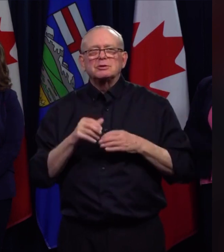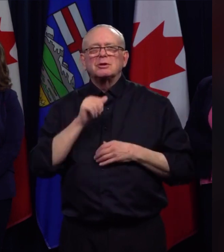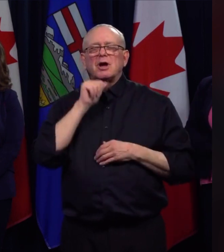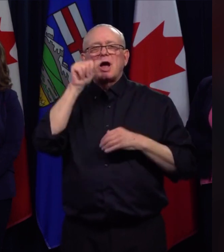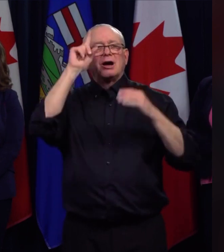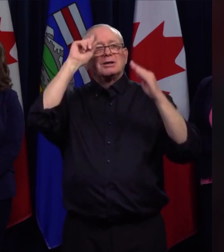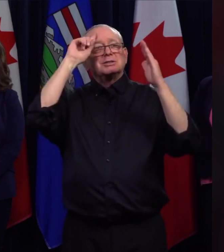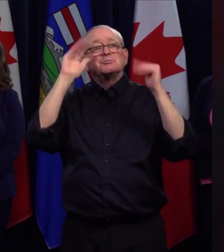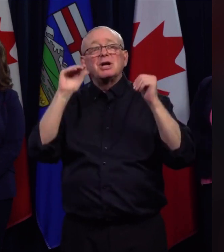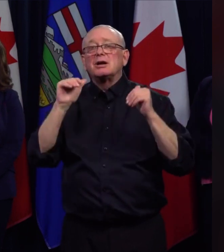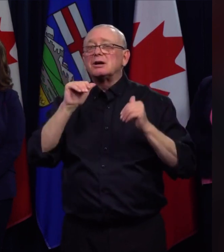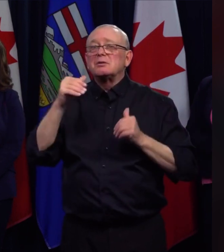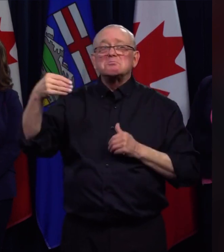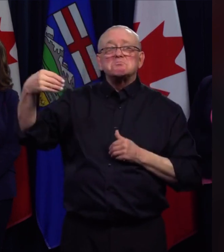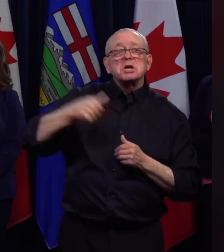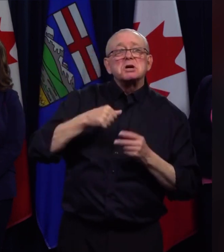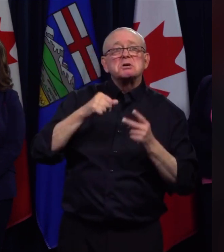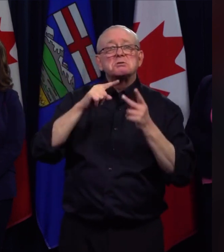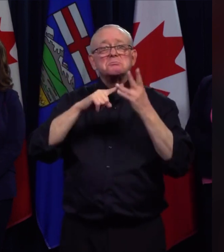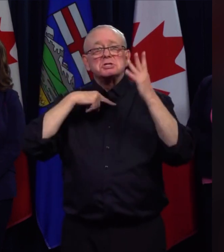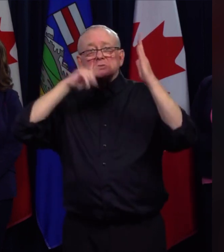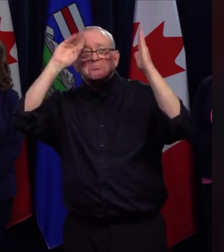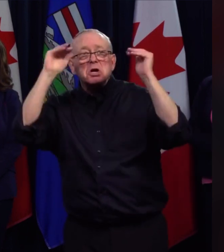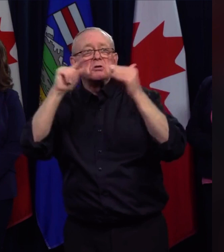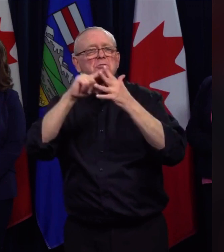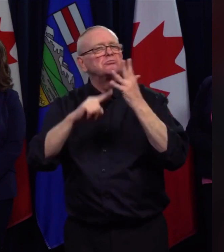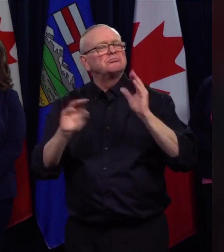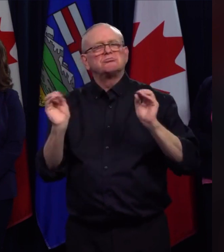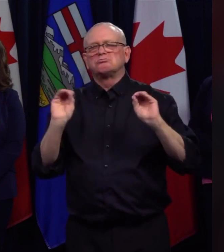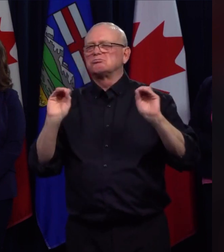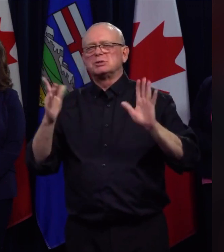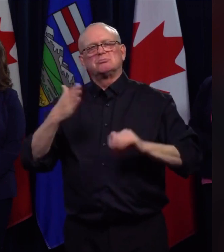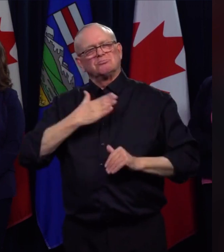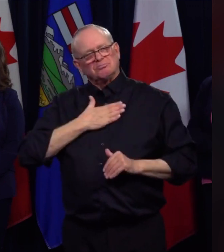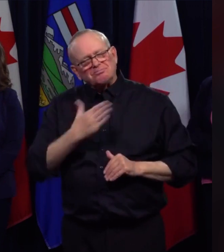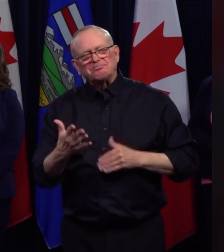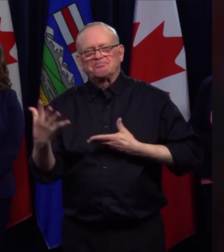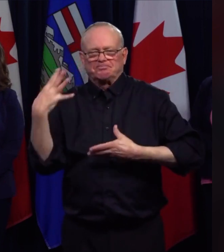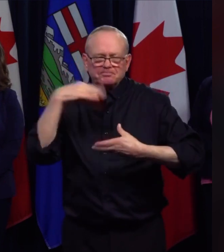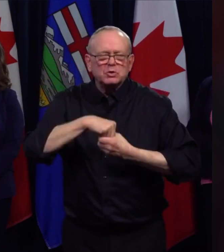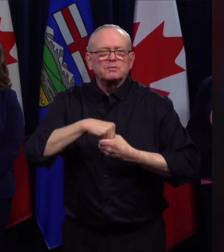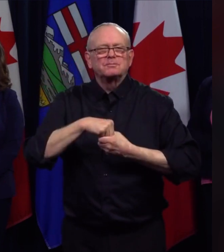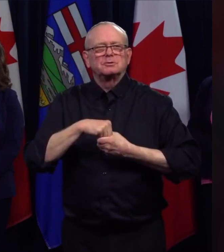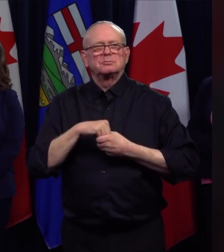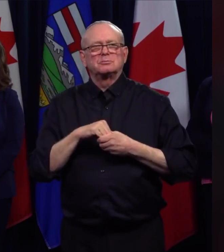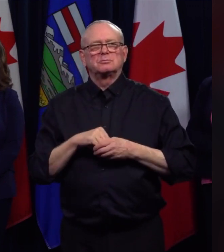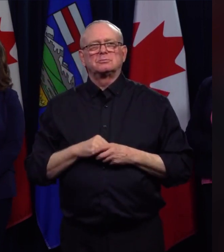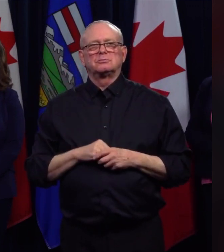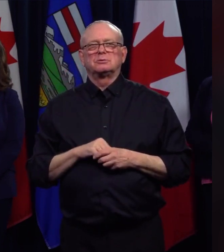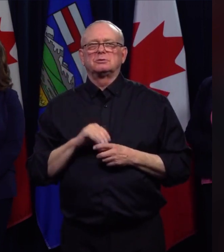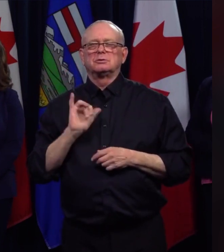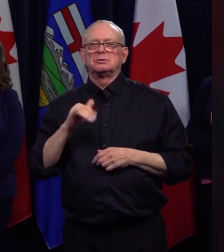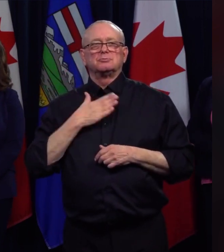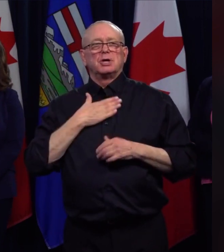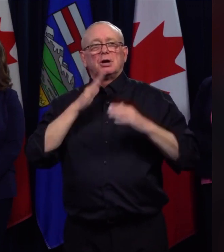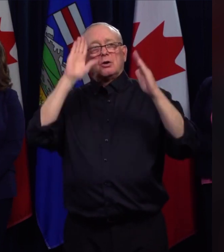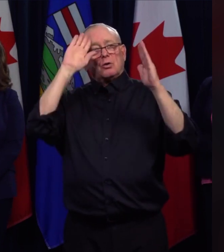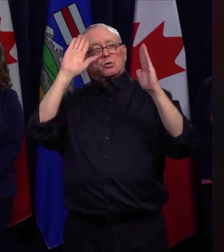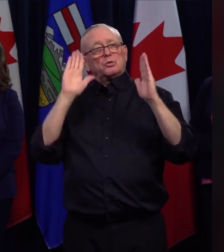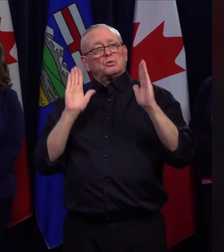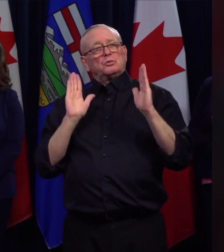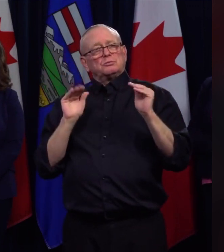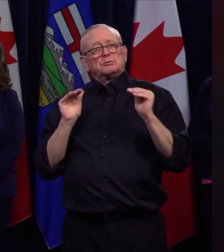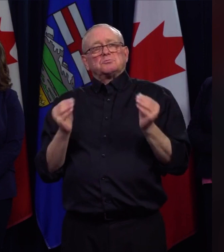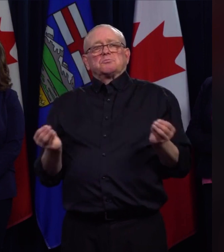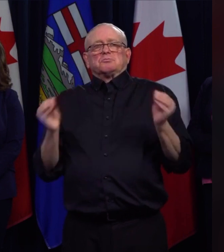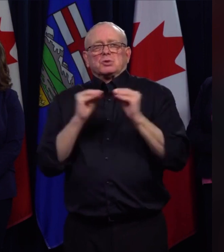is an example of what I hope we will see coming through this time of adversity. More and more Albertans